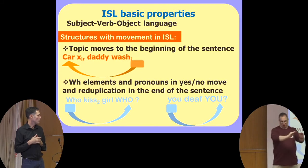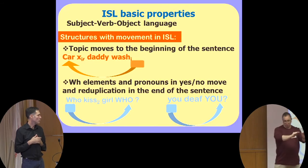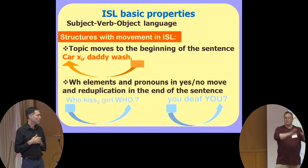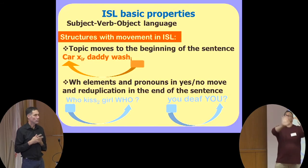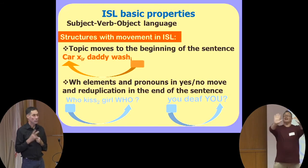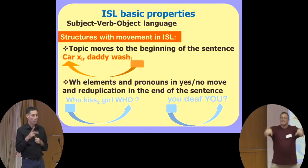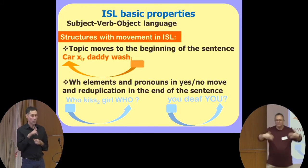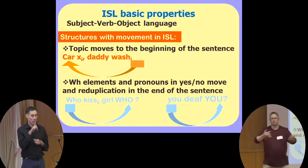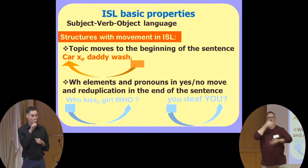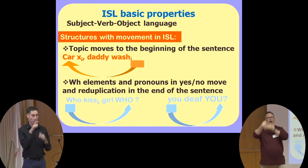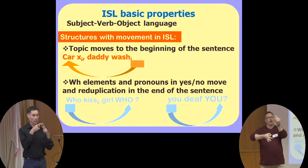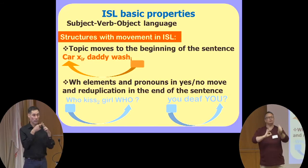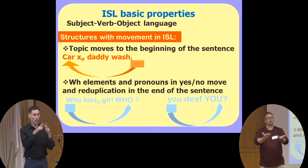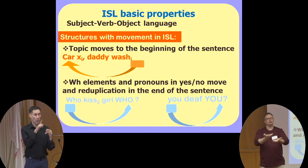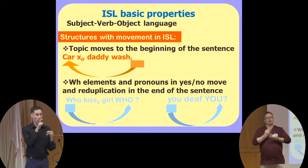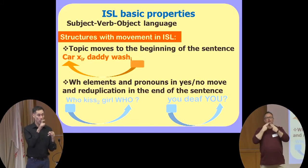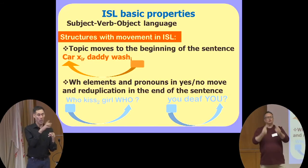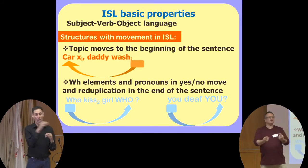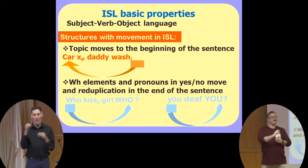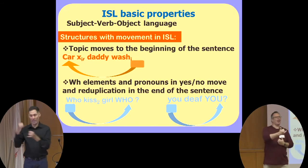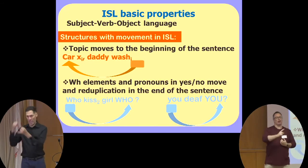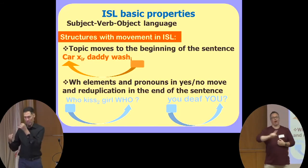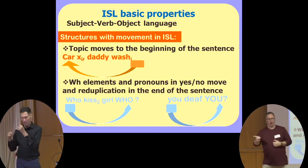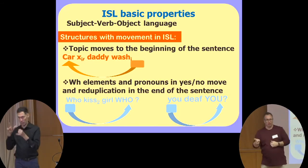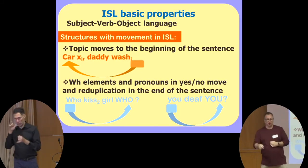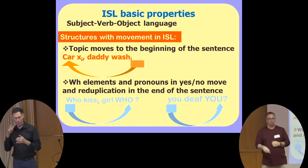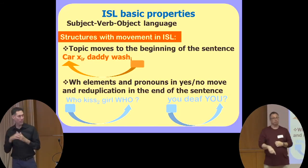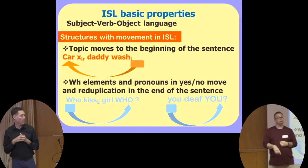in the beginning and in the end. And also in question, in yes, no questions.